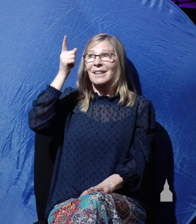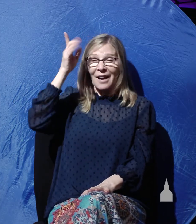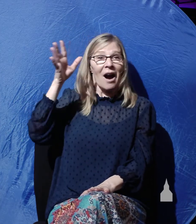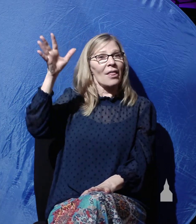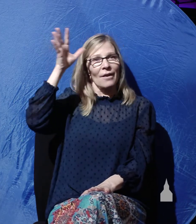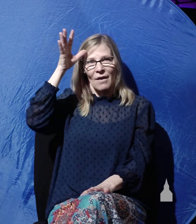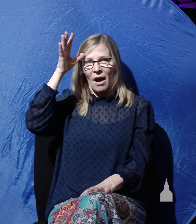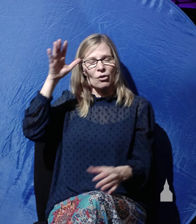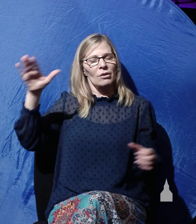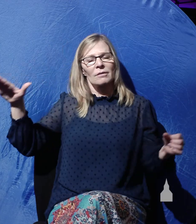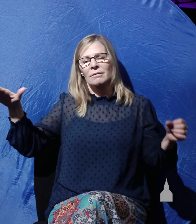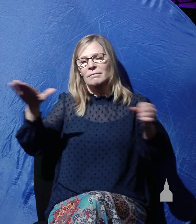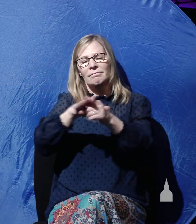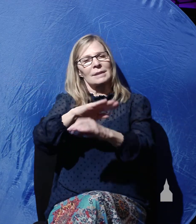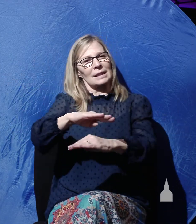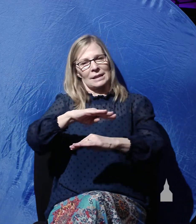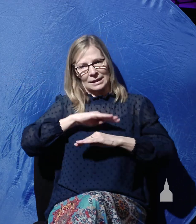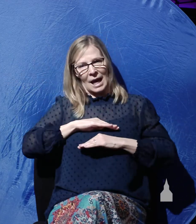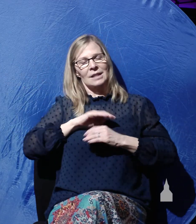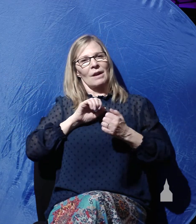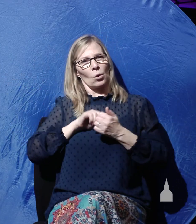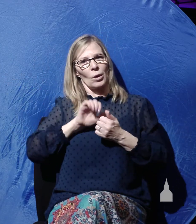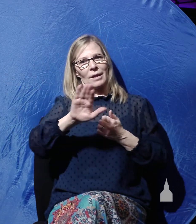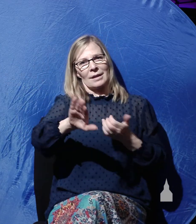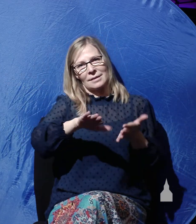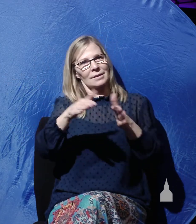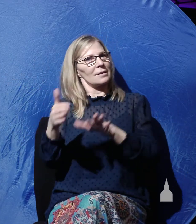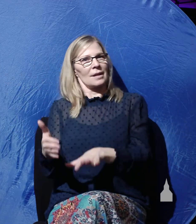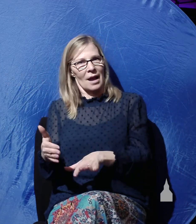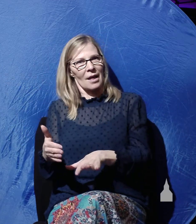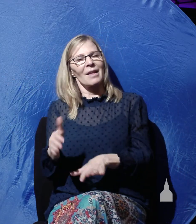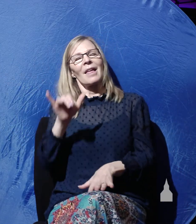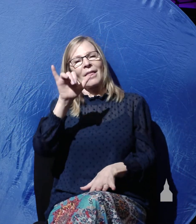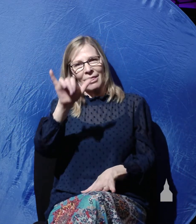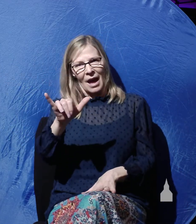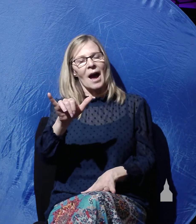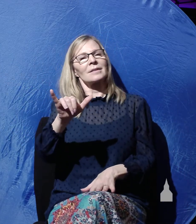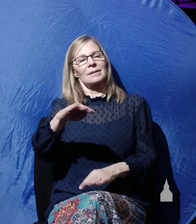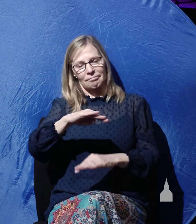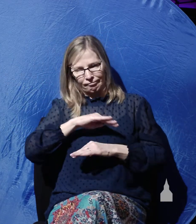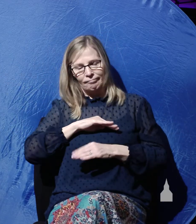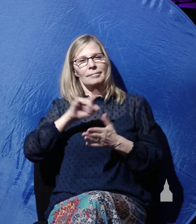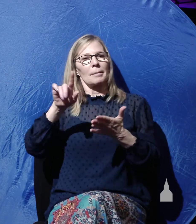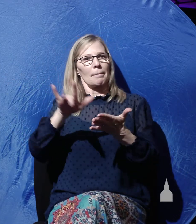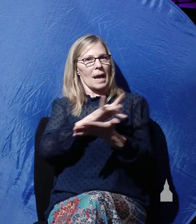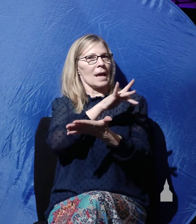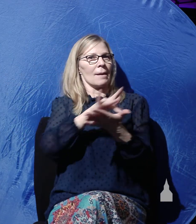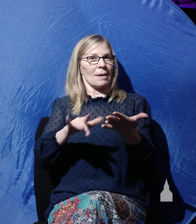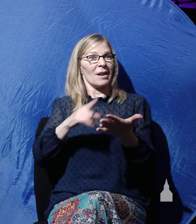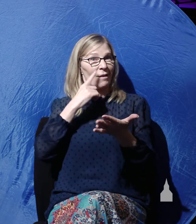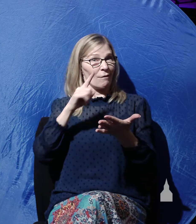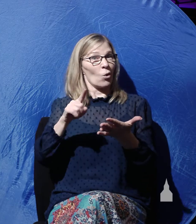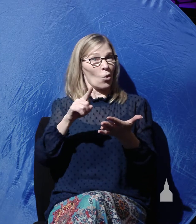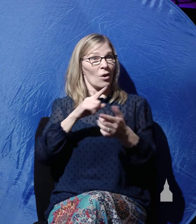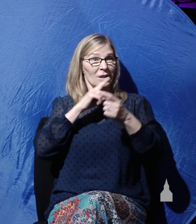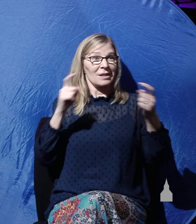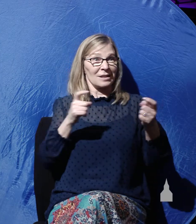satisfied with Christ's death as payment for the sins of sinners like us.